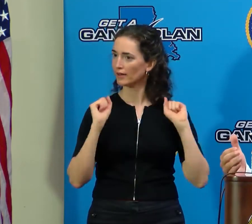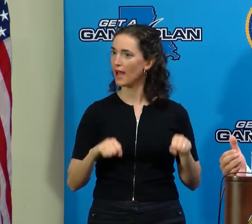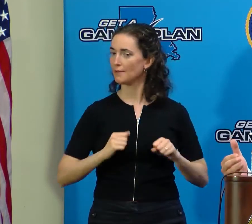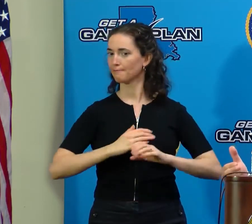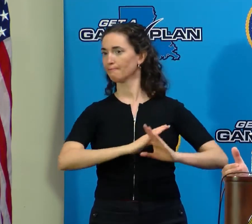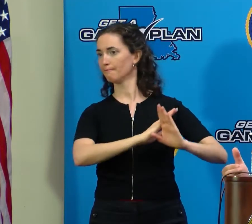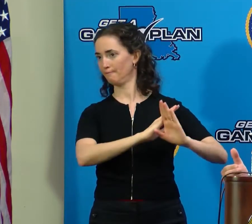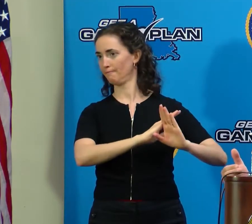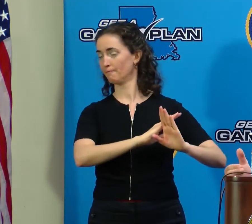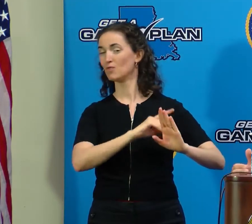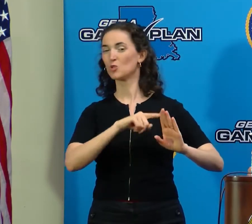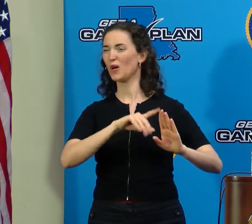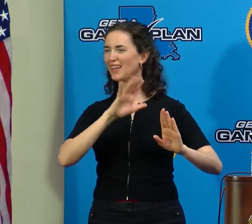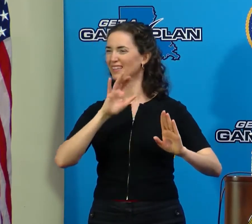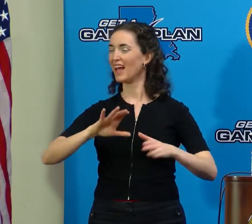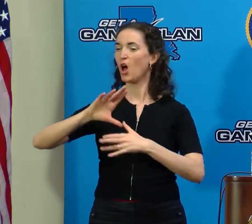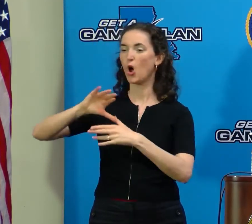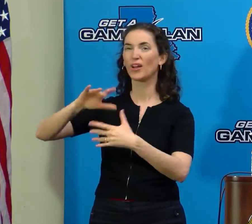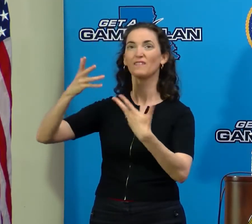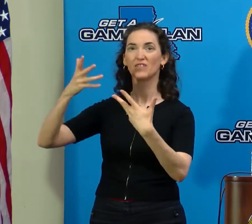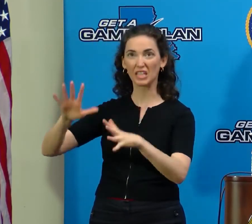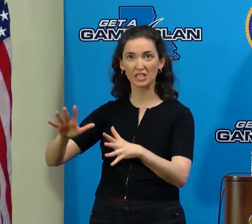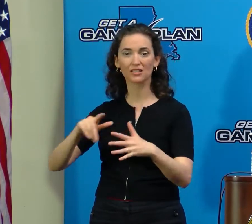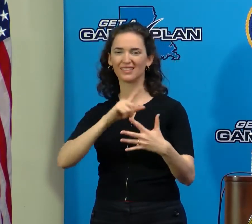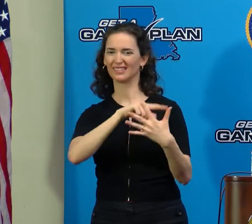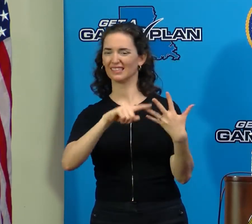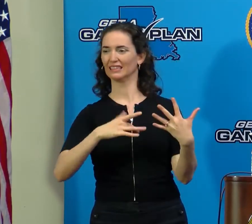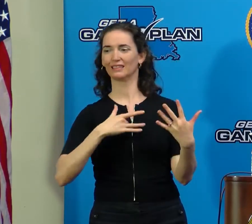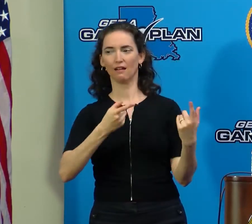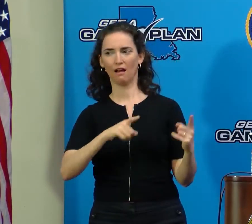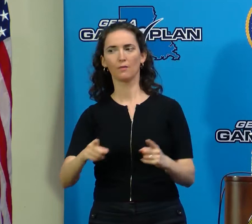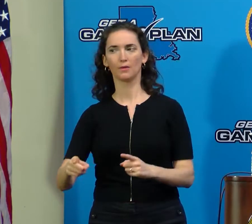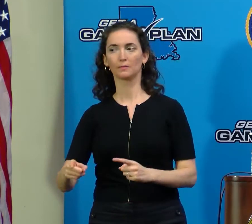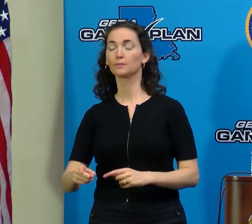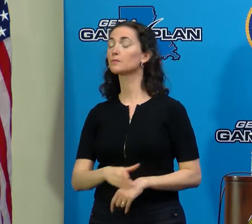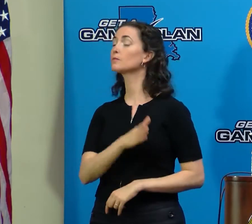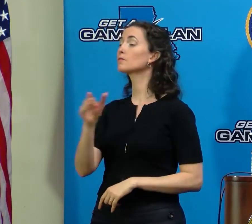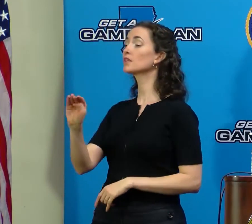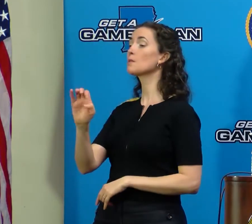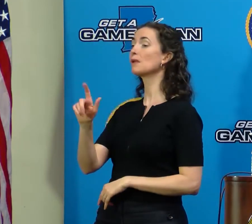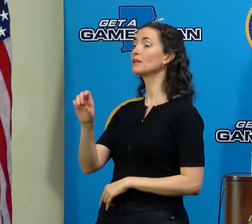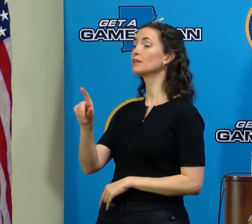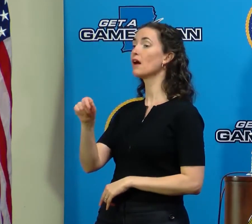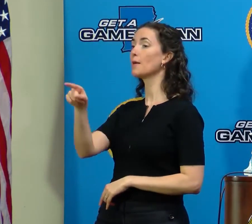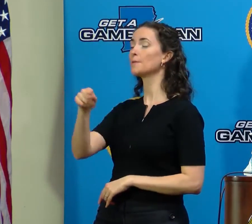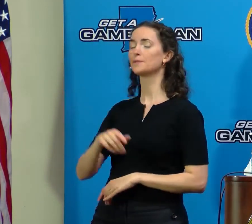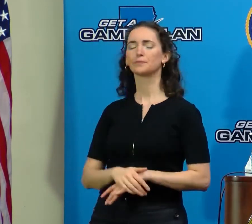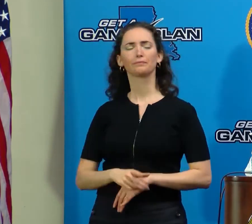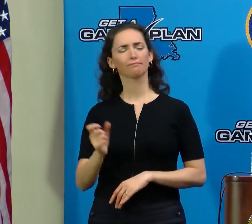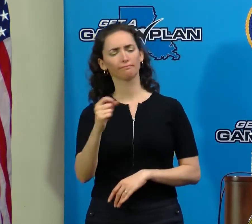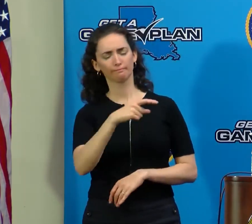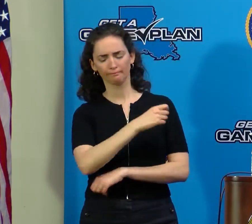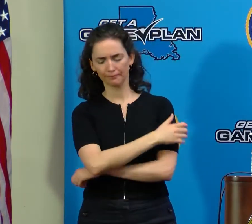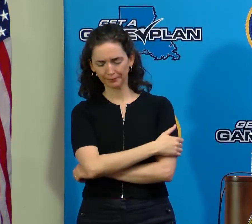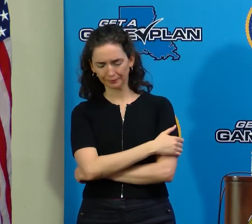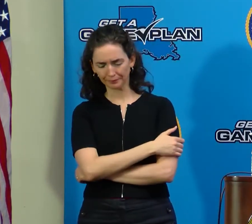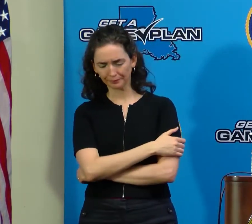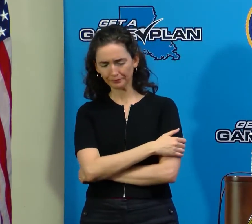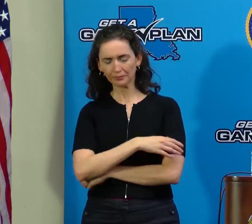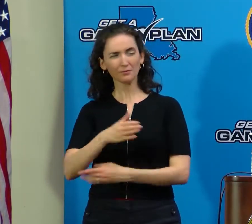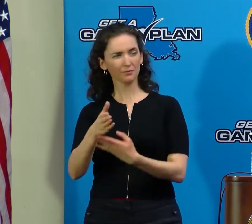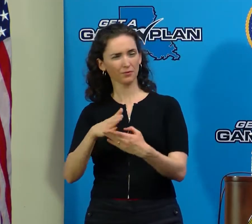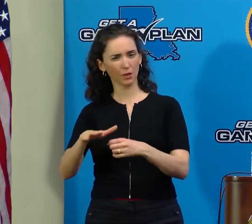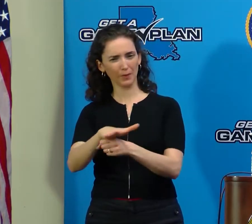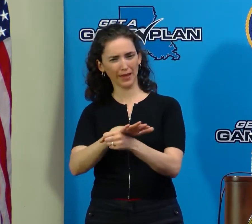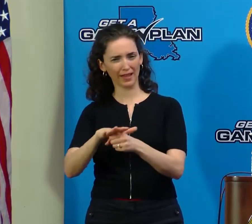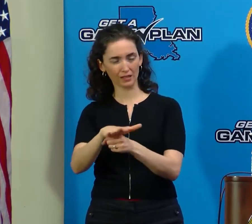in the actual storm itself. Melinda? Are there places where you all are still concerned that there is a potential